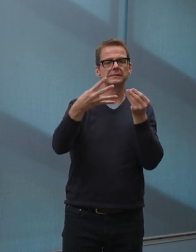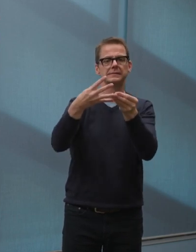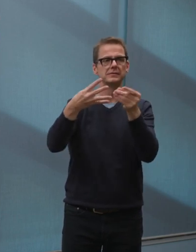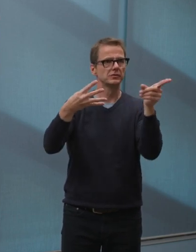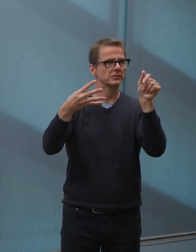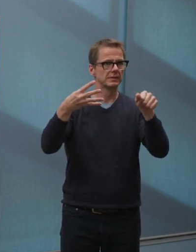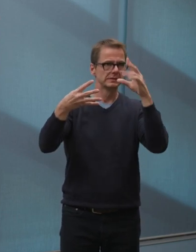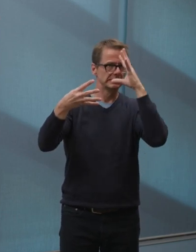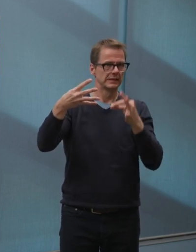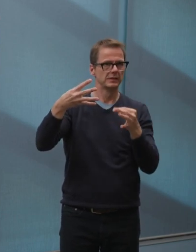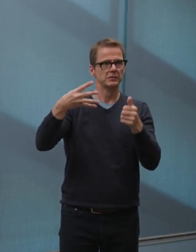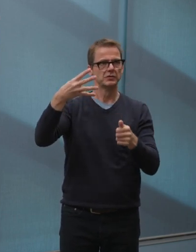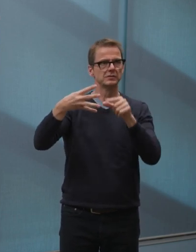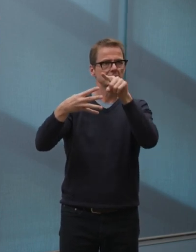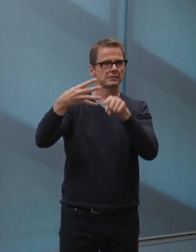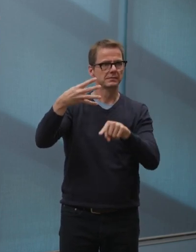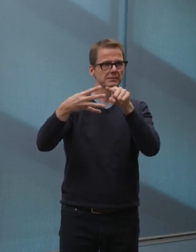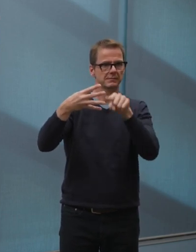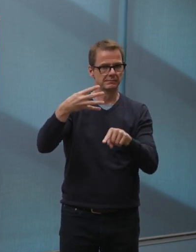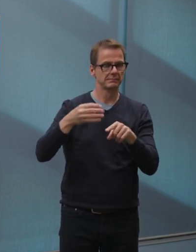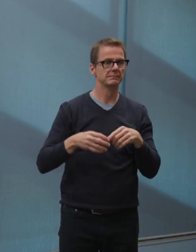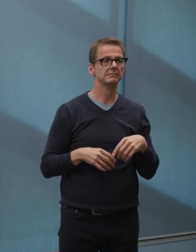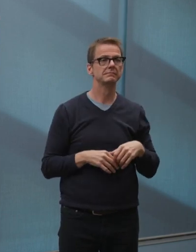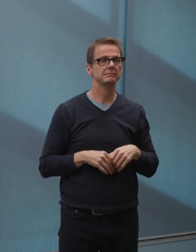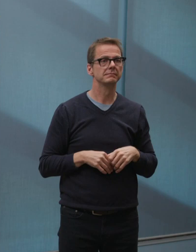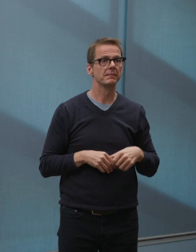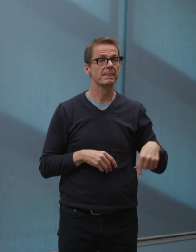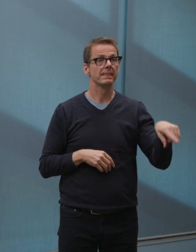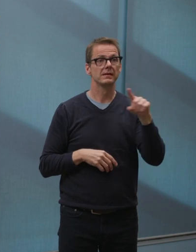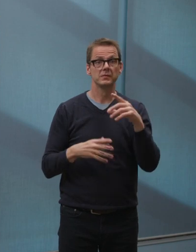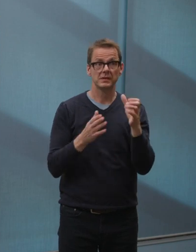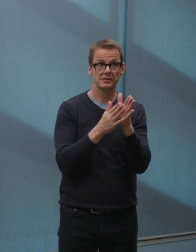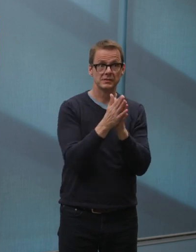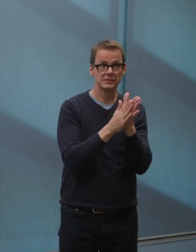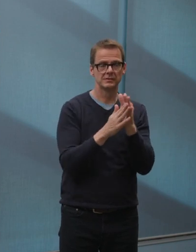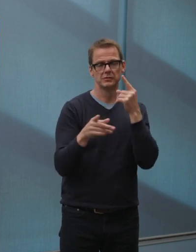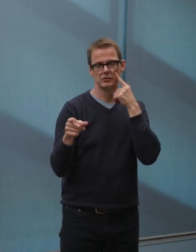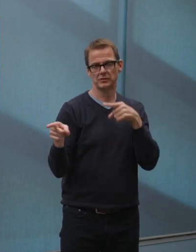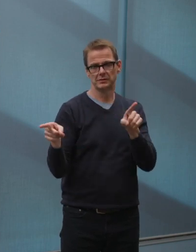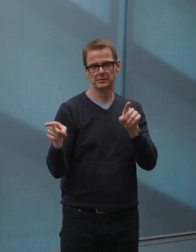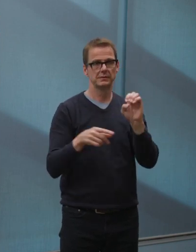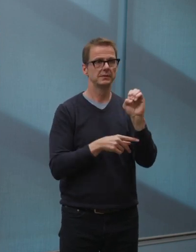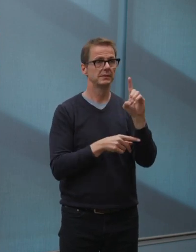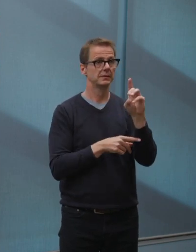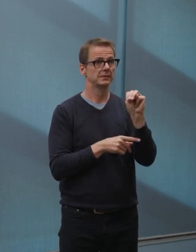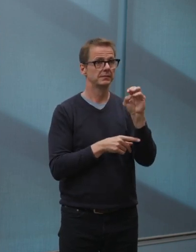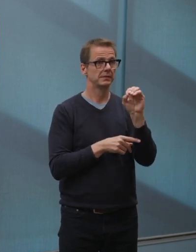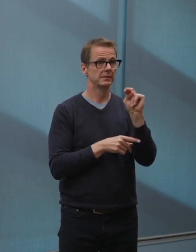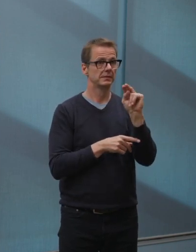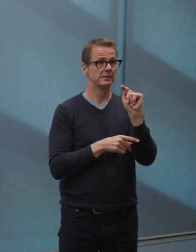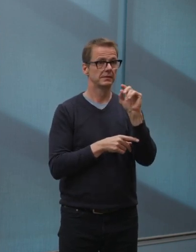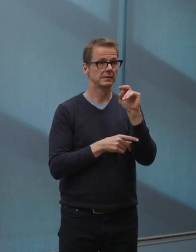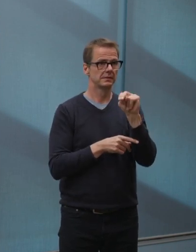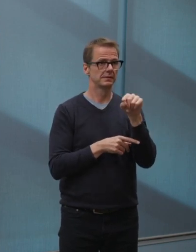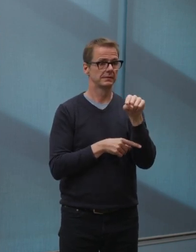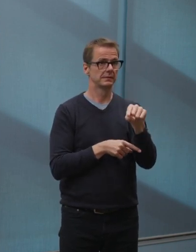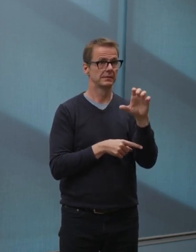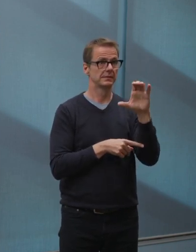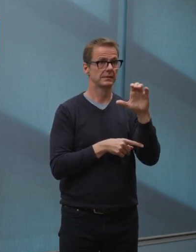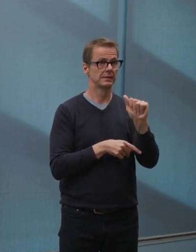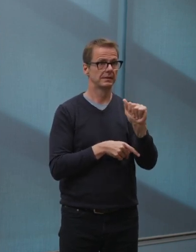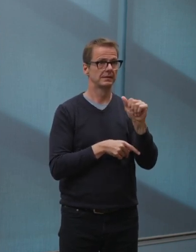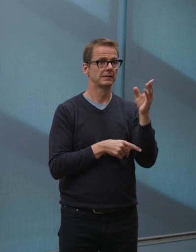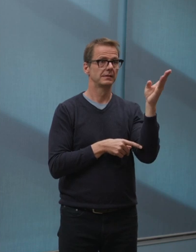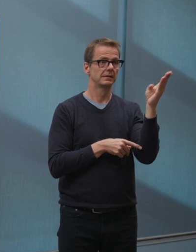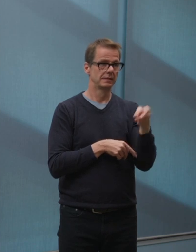visit the website at edmonton.ca backslash edmontongives. It's clear that the pandemic has not